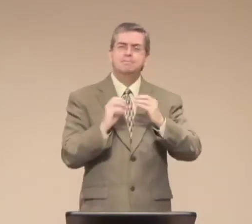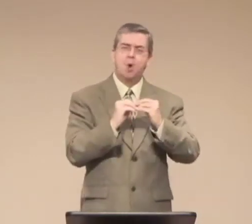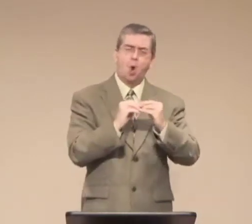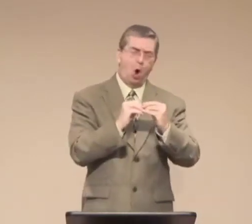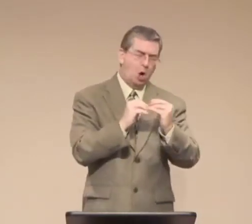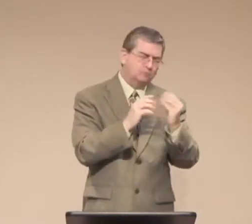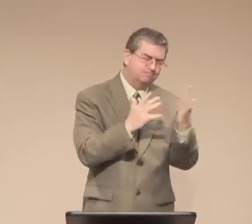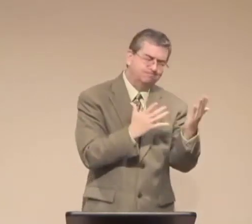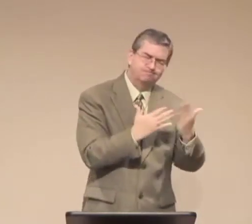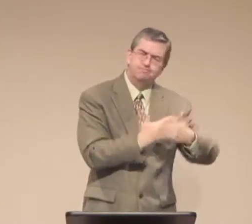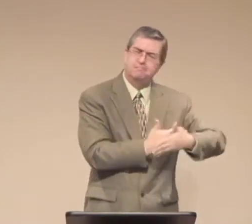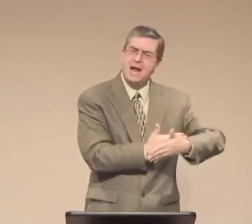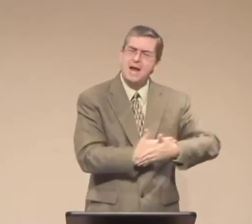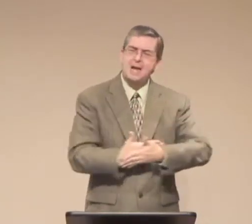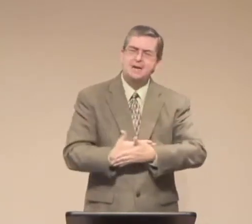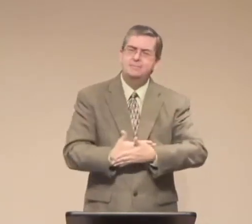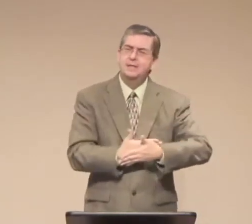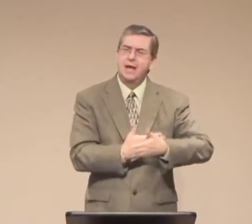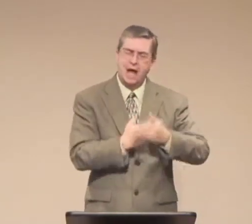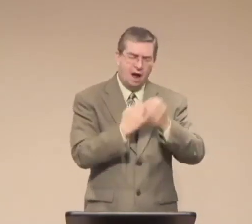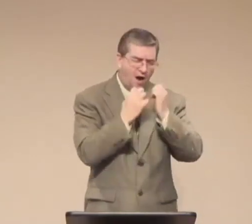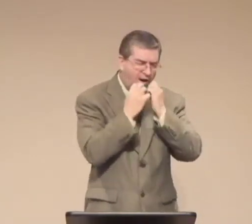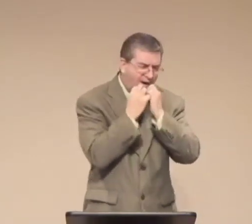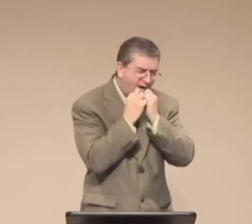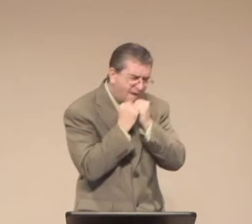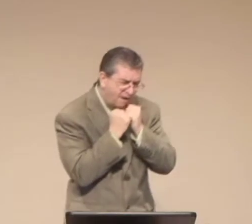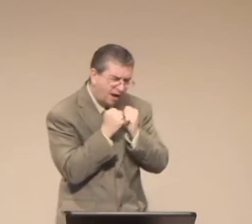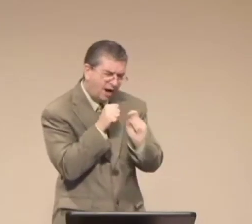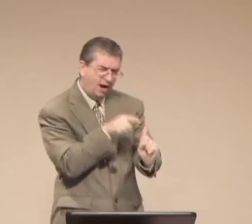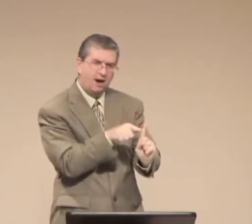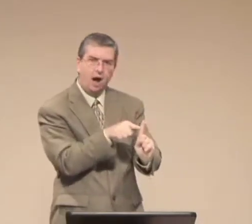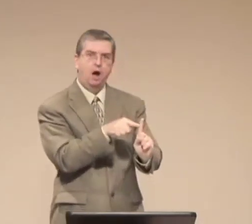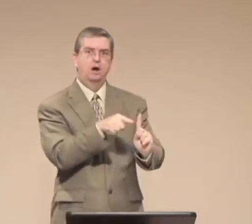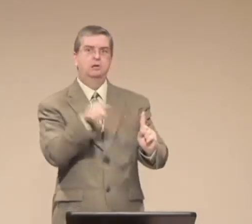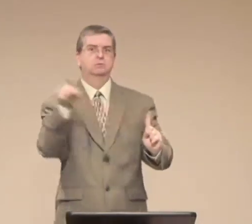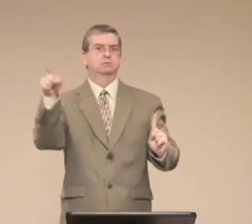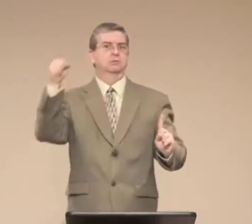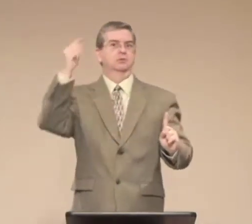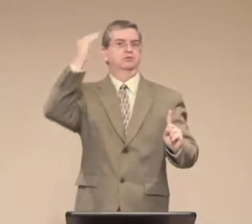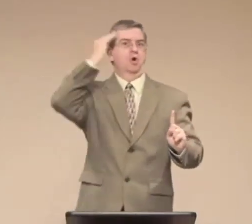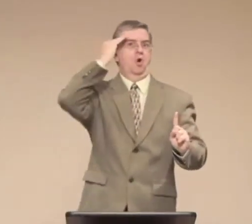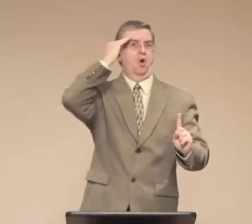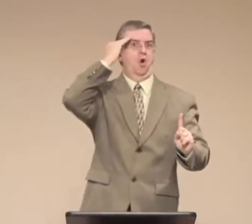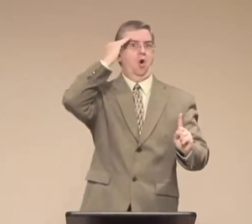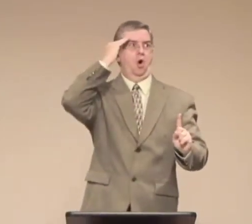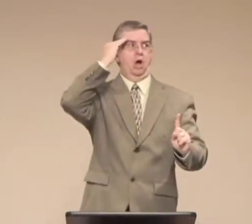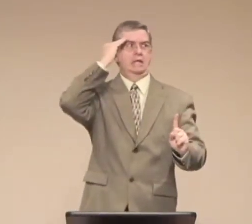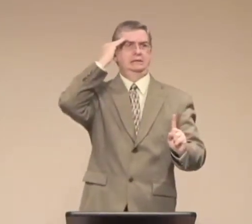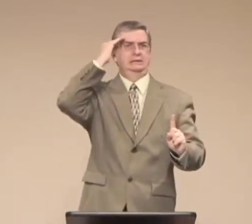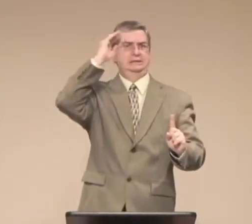That's the kind of relationship that men don't always have with their child.